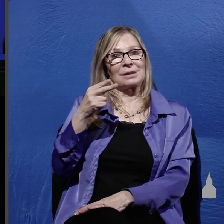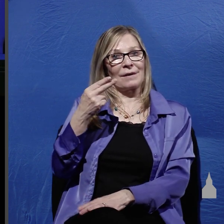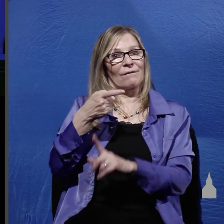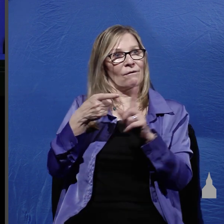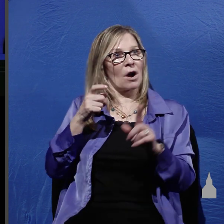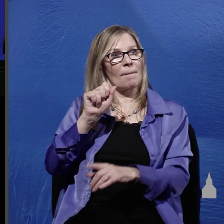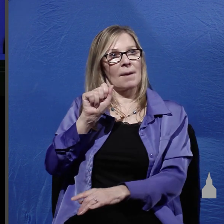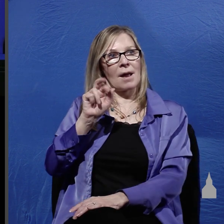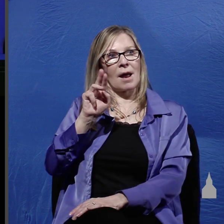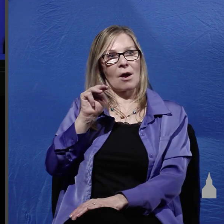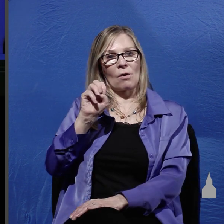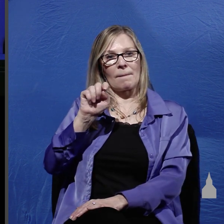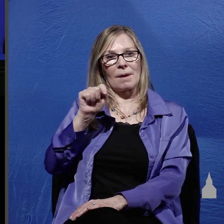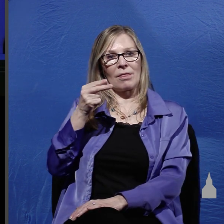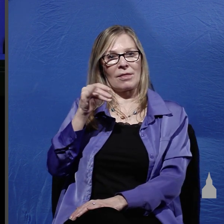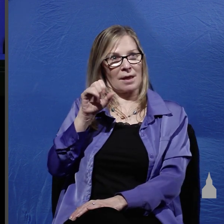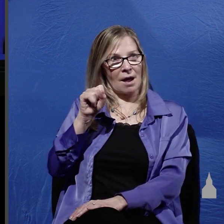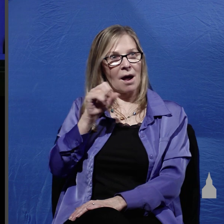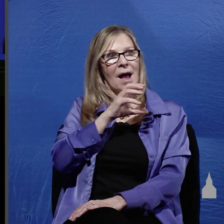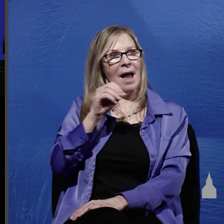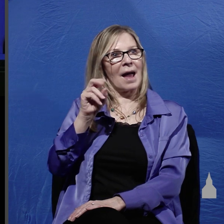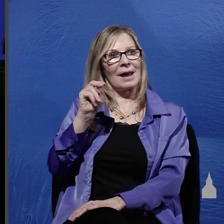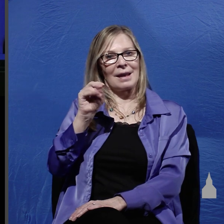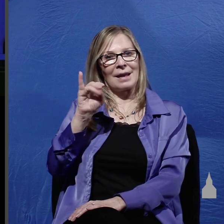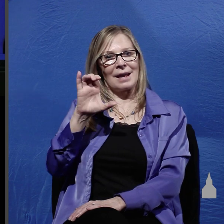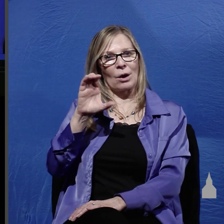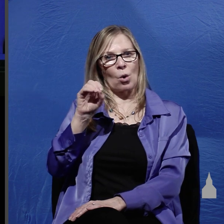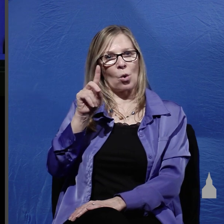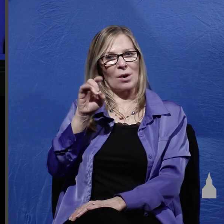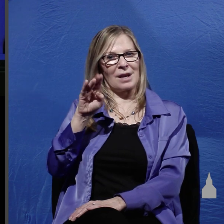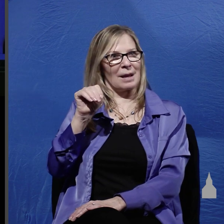and Nicodemus it was take this took place just a few days earlier